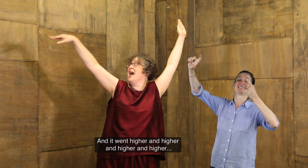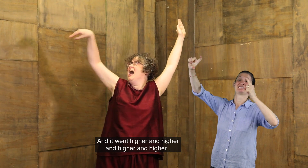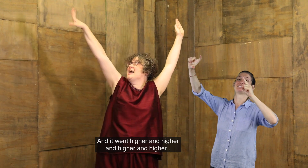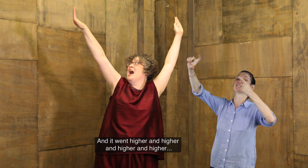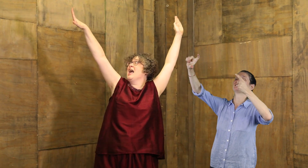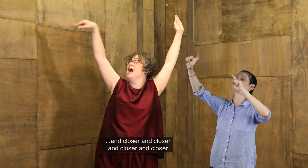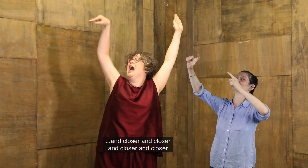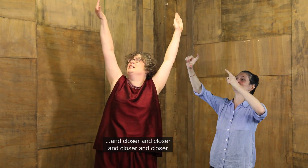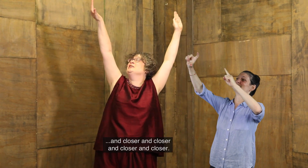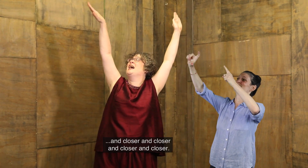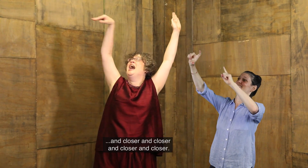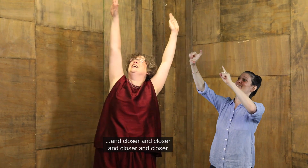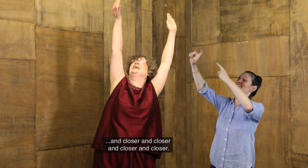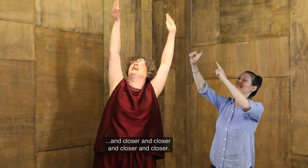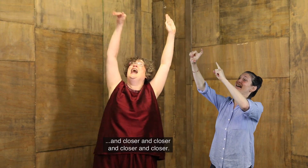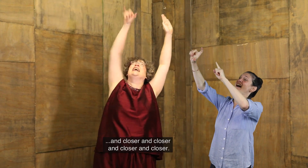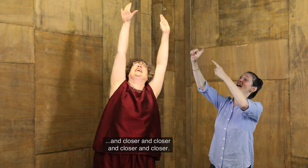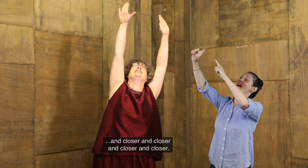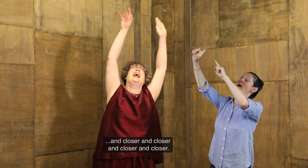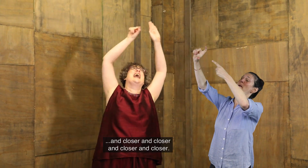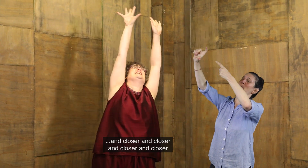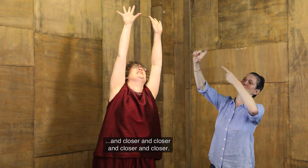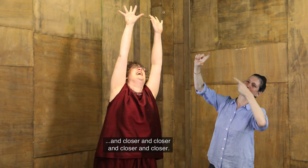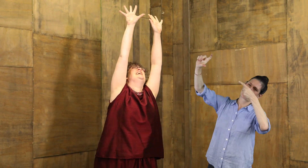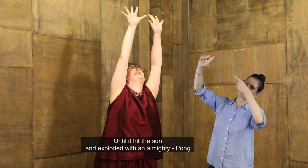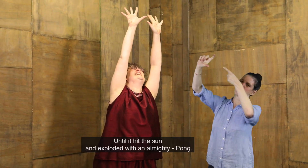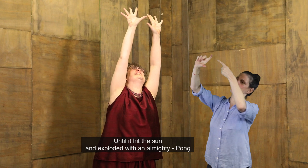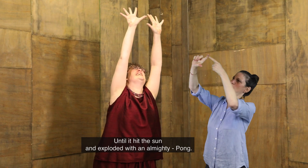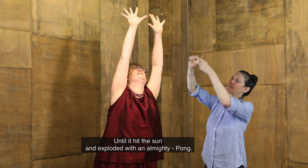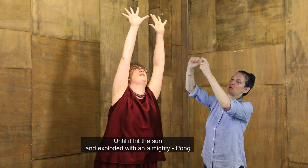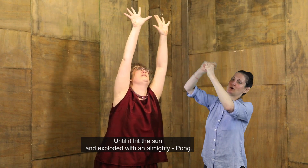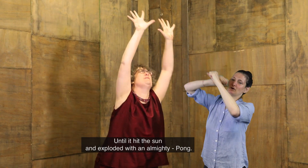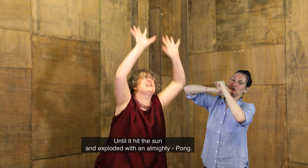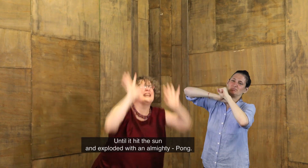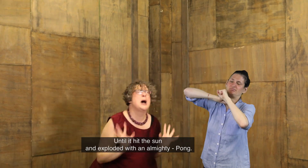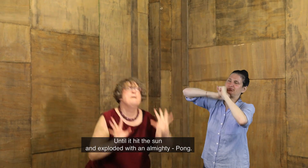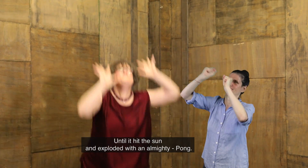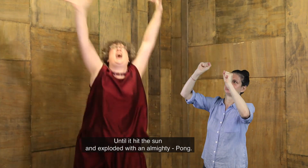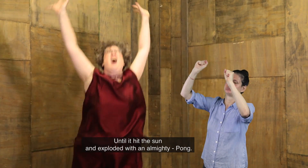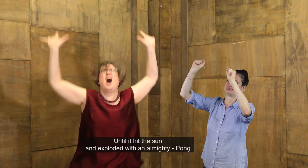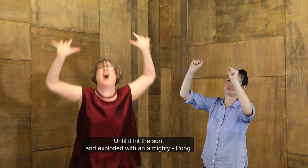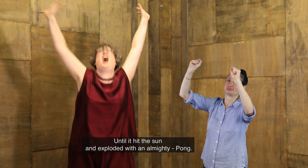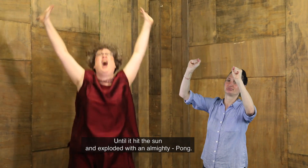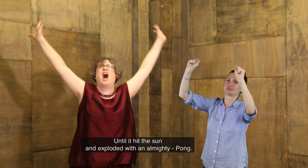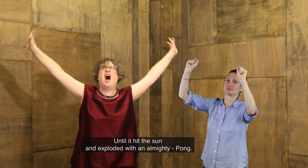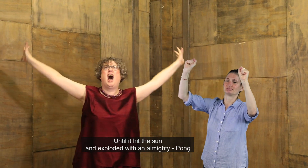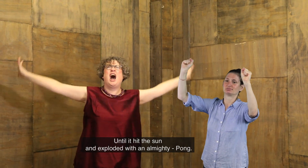and higher, and higher, and closer, and closer, and closer, and closer, and closer, it hit the sun exploding with an almighty palm.